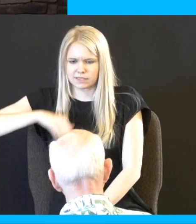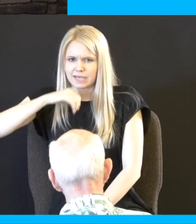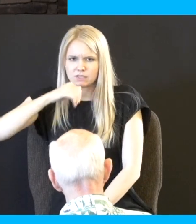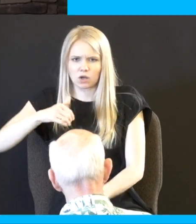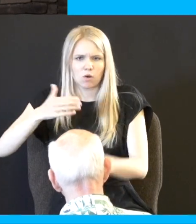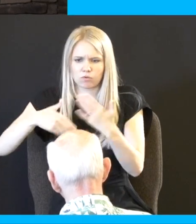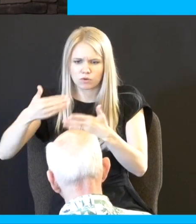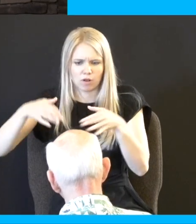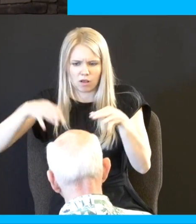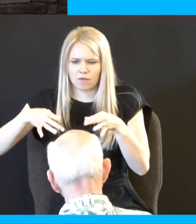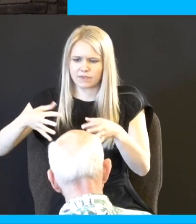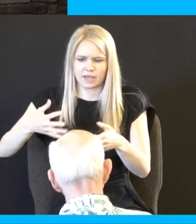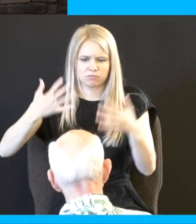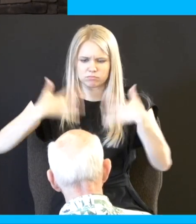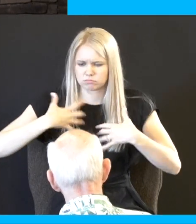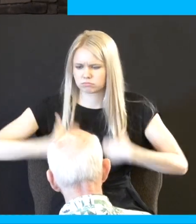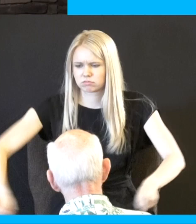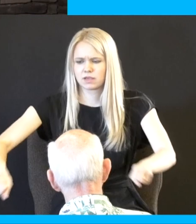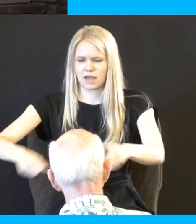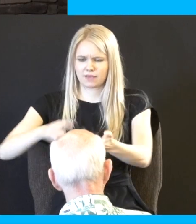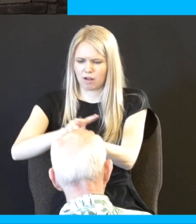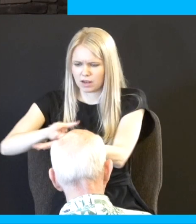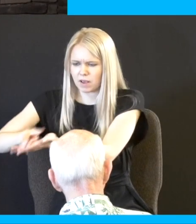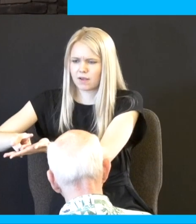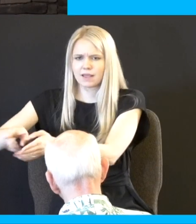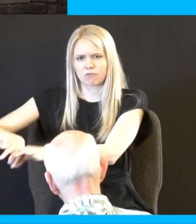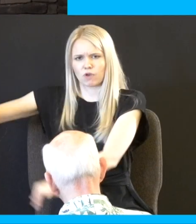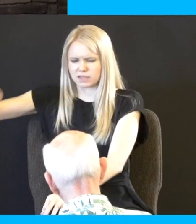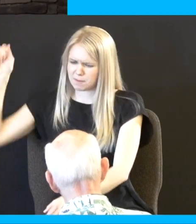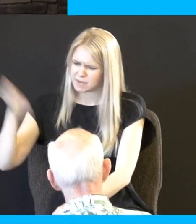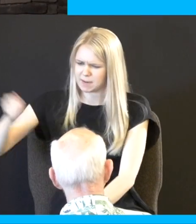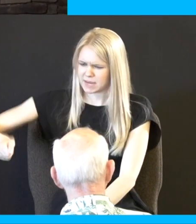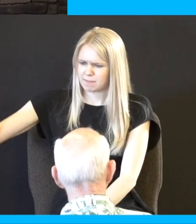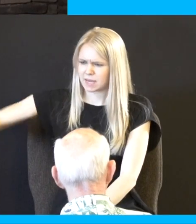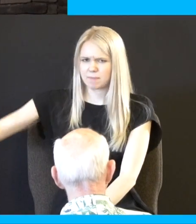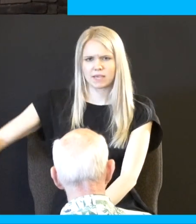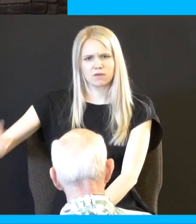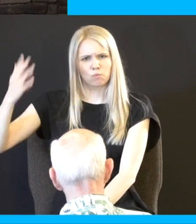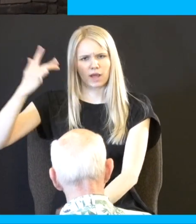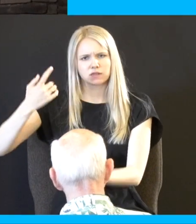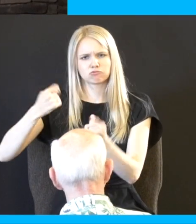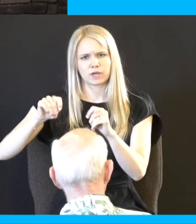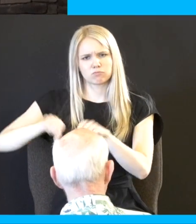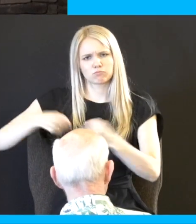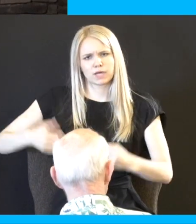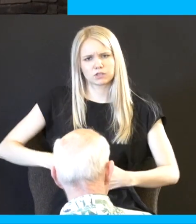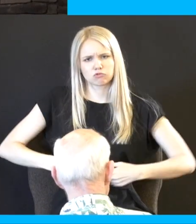garments lay them out and they beat them apparently with rods which is a great way to break your ribs throw them in jail midnight they start